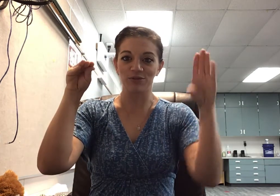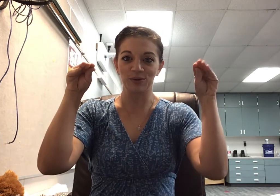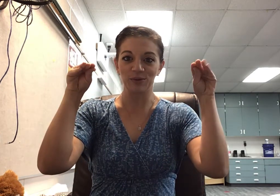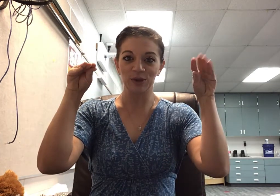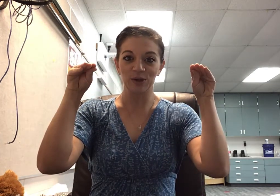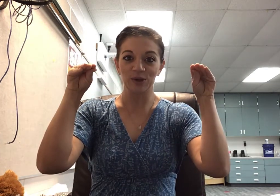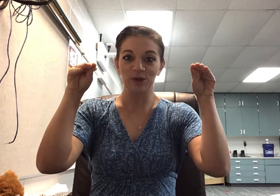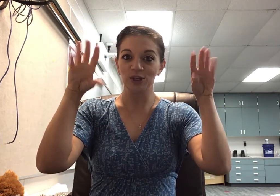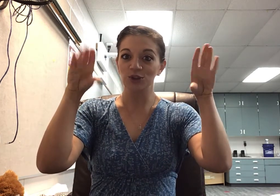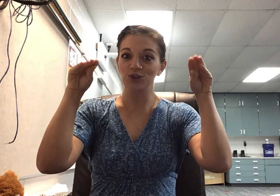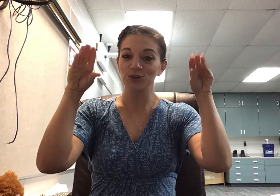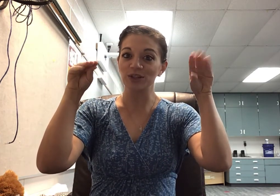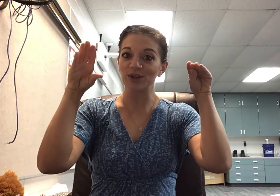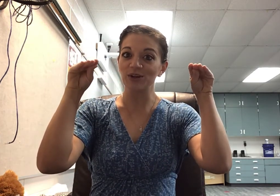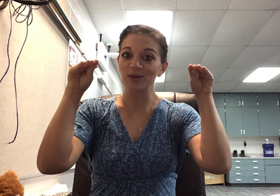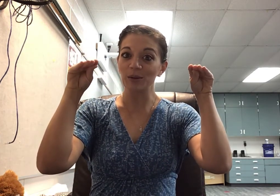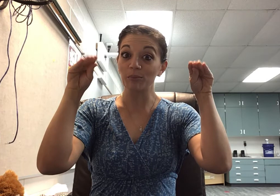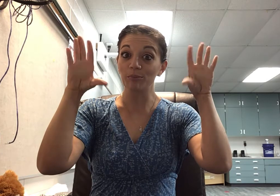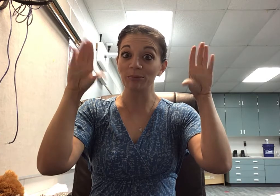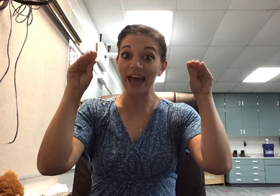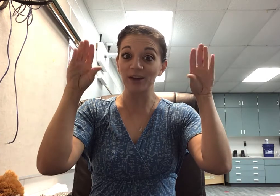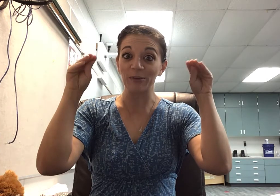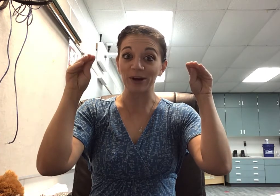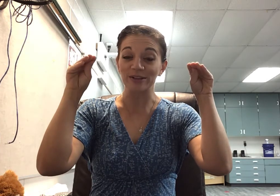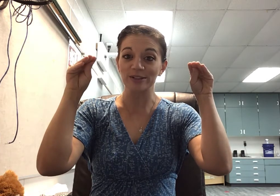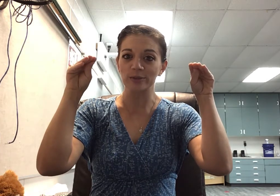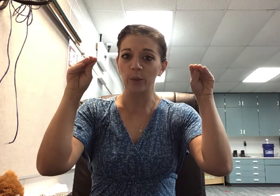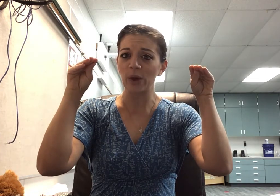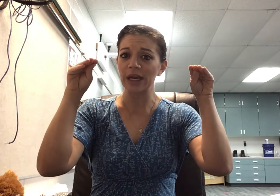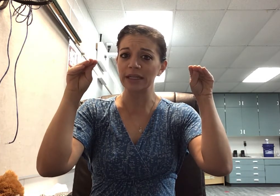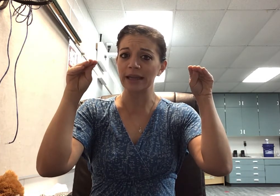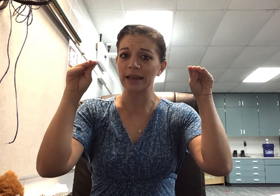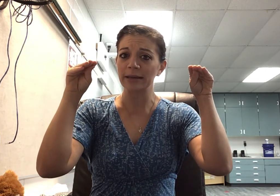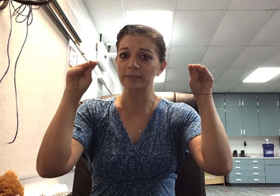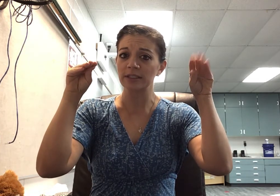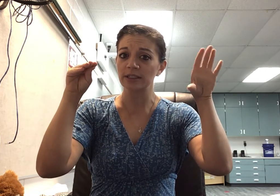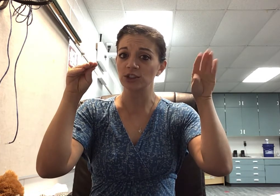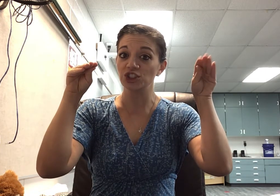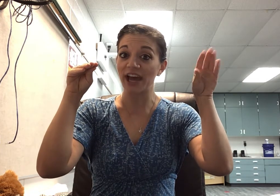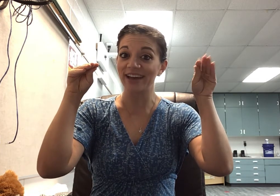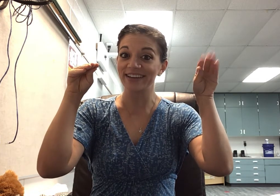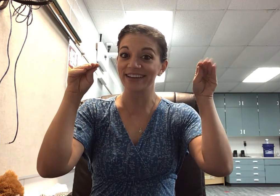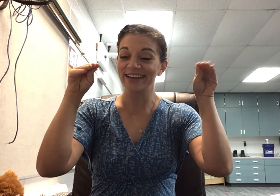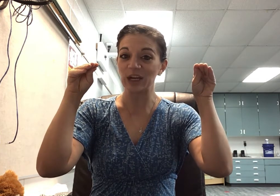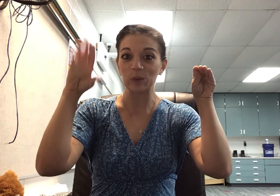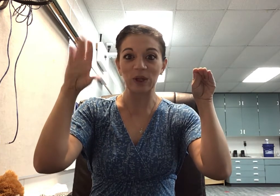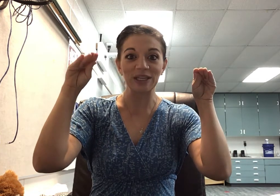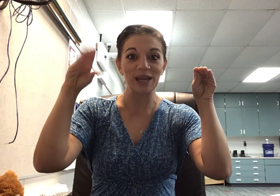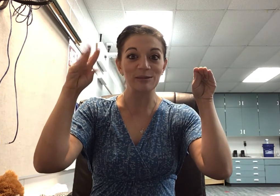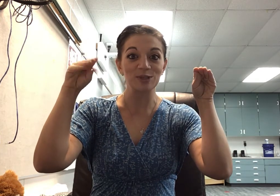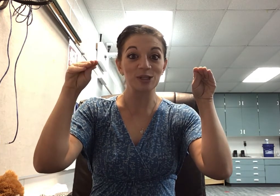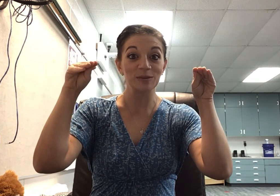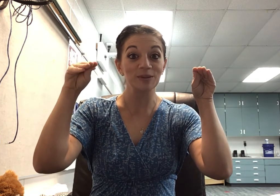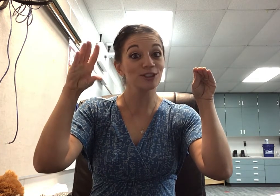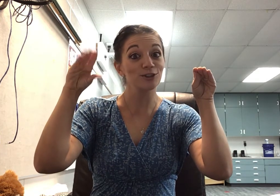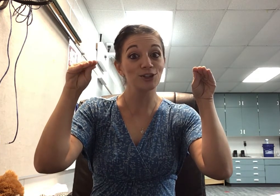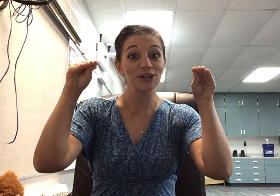two little blackbirds. One named Jack and one named Jill.